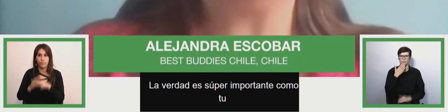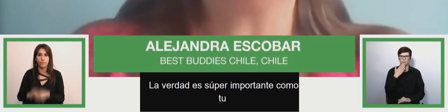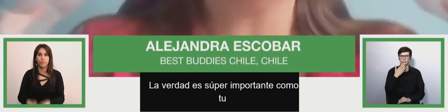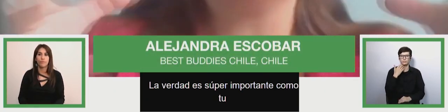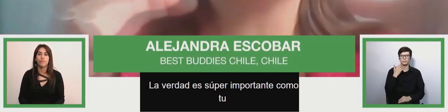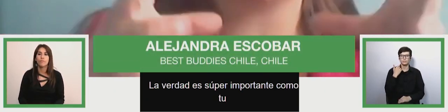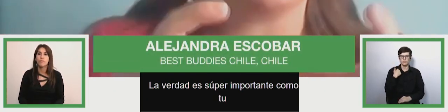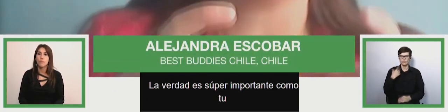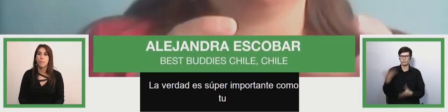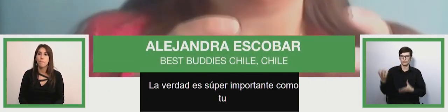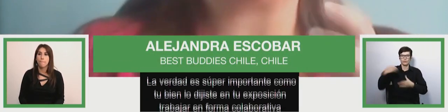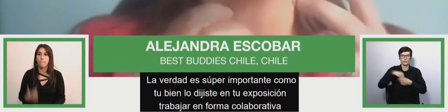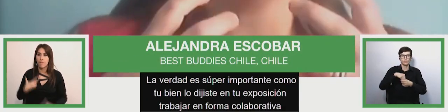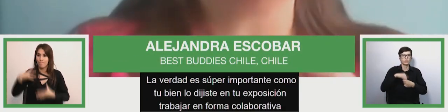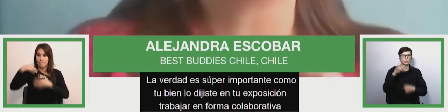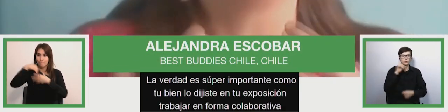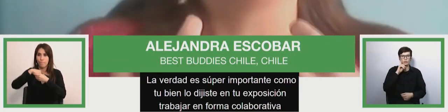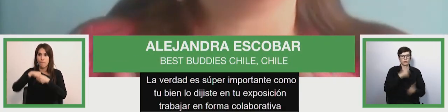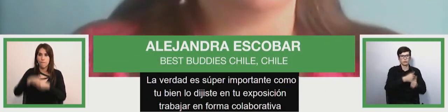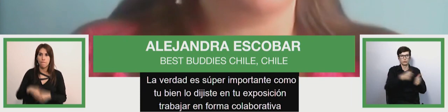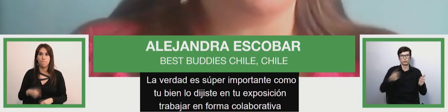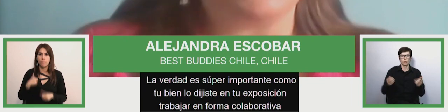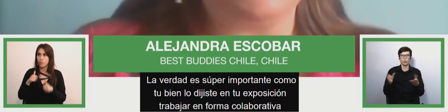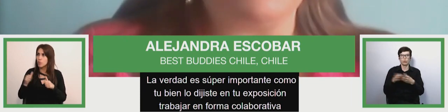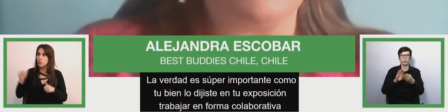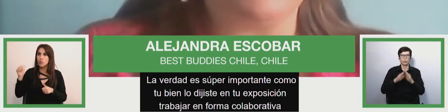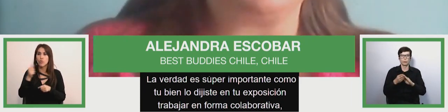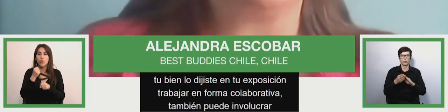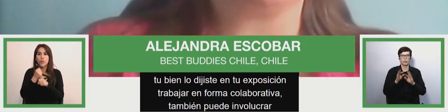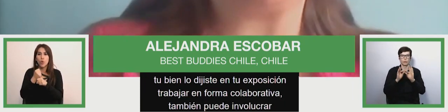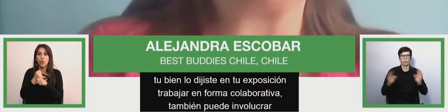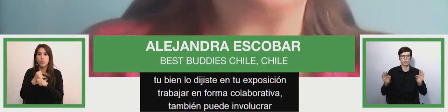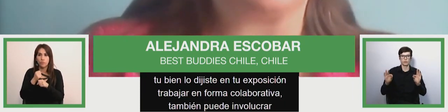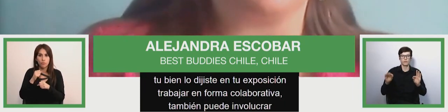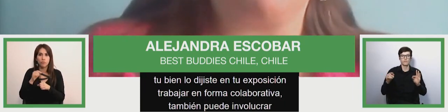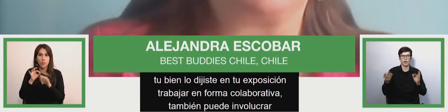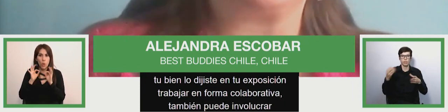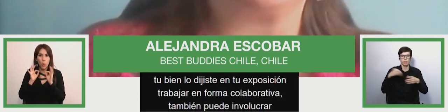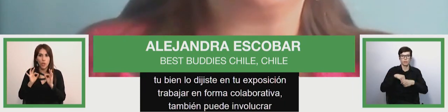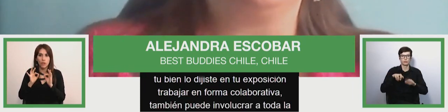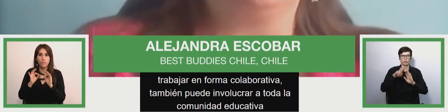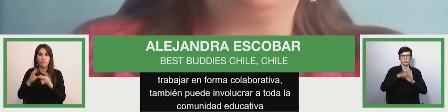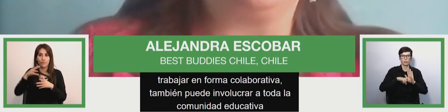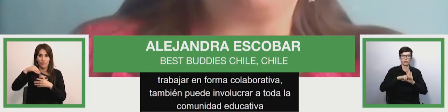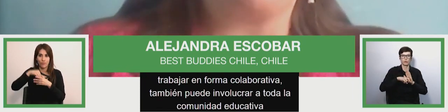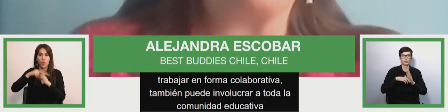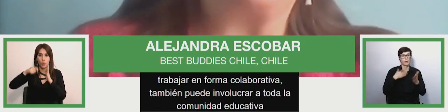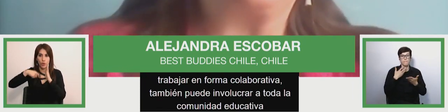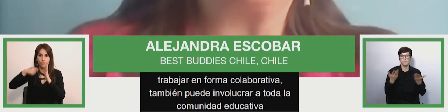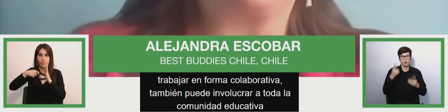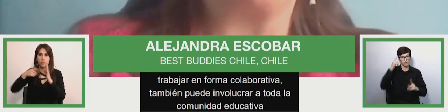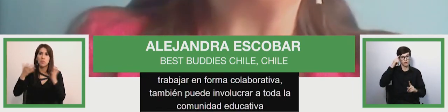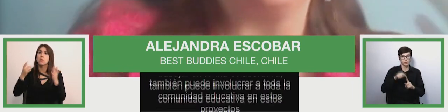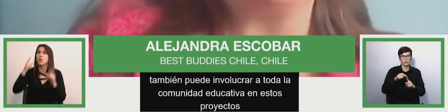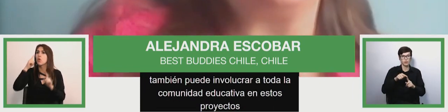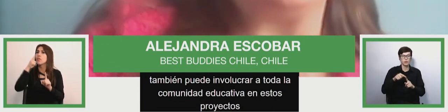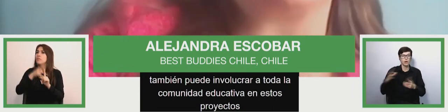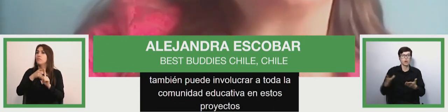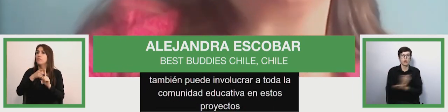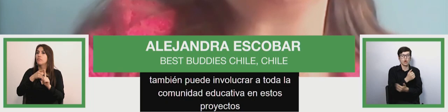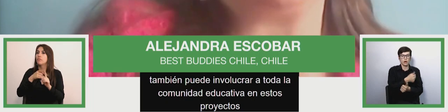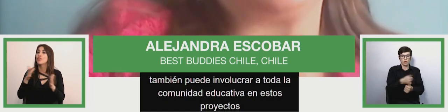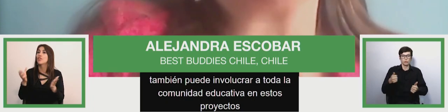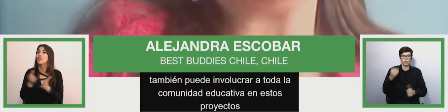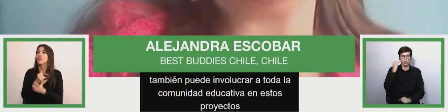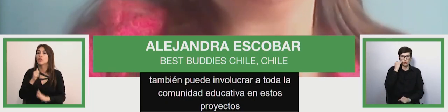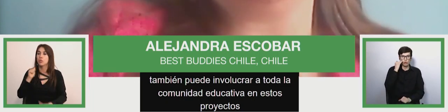Thank you, Rodrigo, por tu presentación. It's very important, as you well say, you're to to work collaboratively and